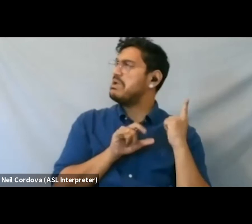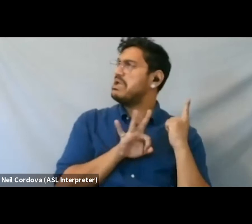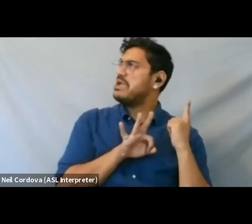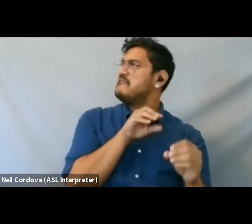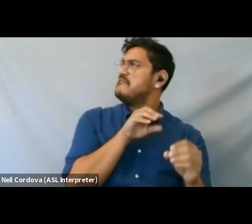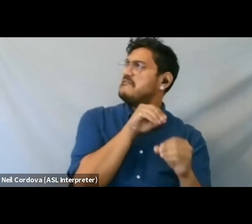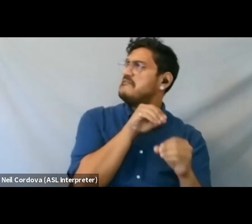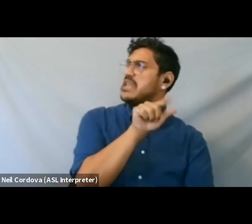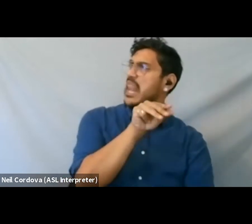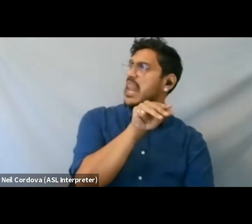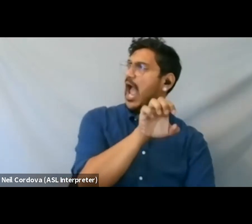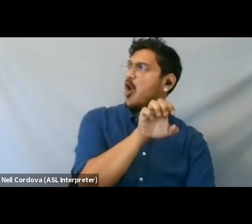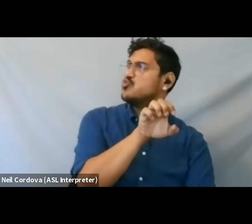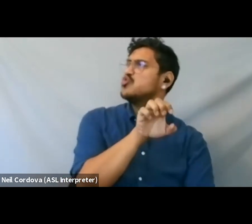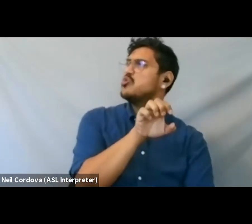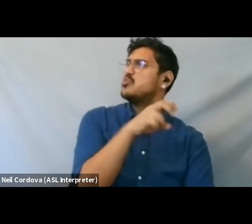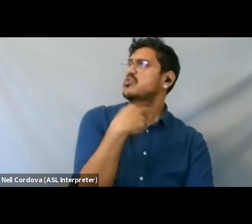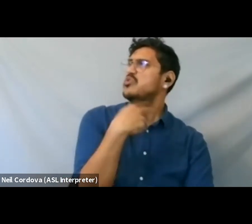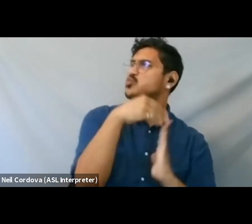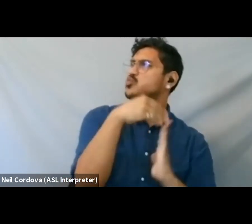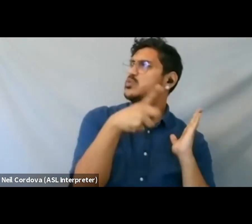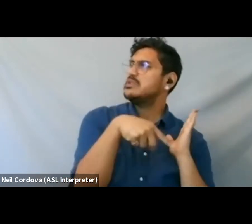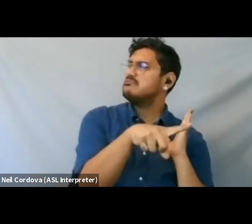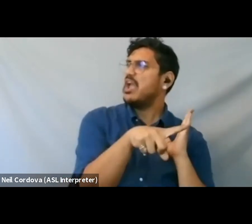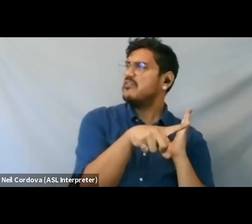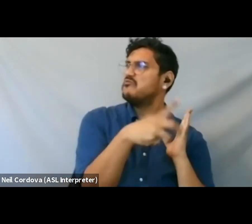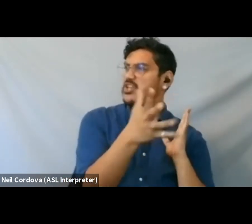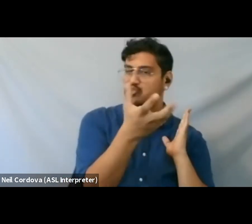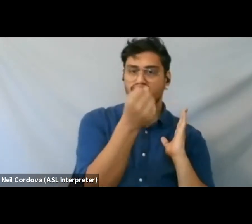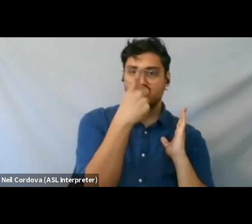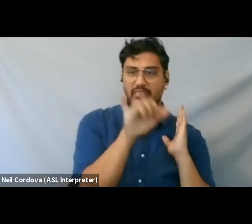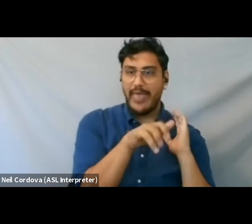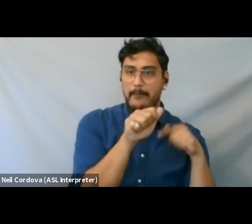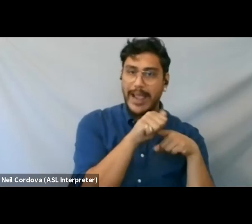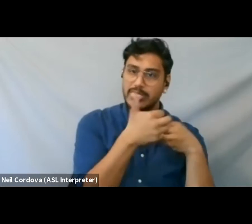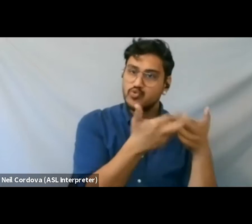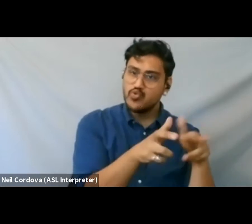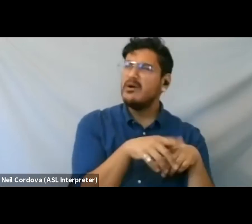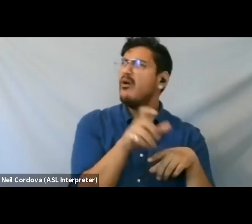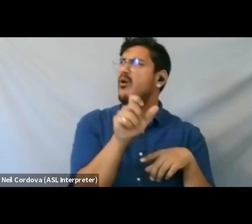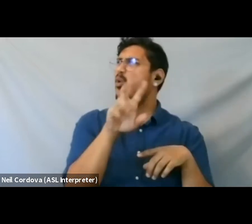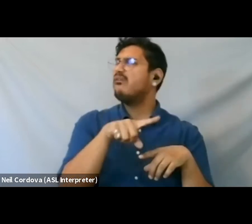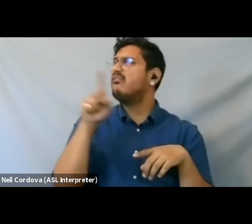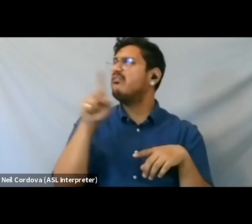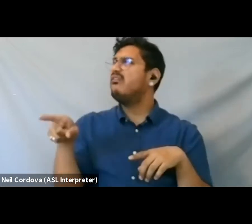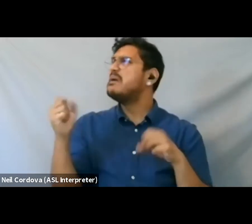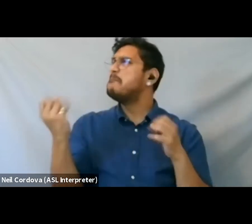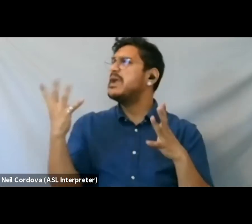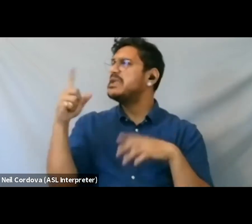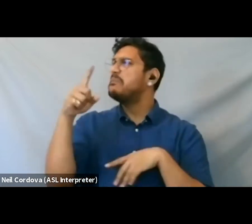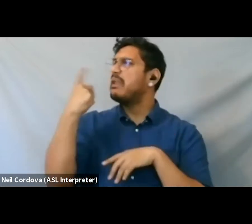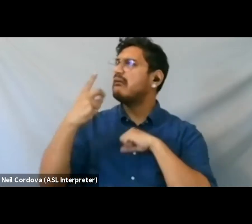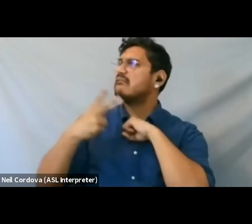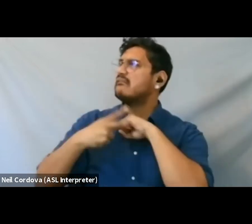where the voice students understood was a practice room, or during one of our many black conservatory student